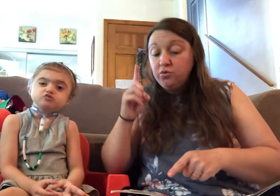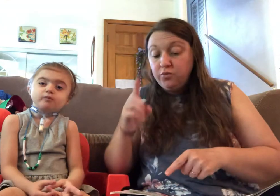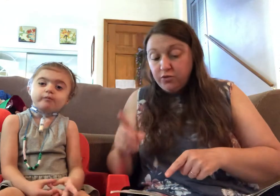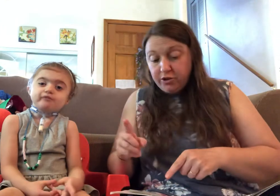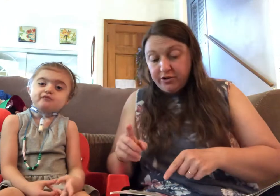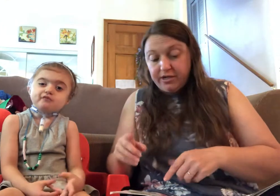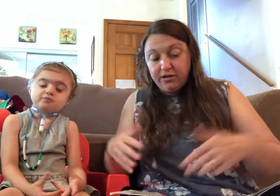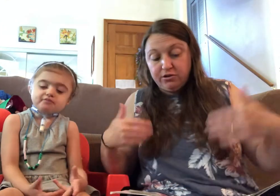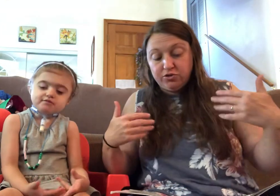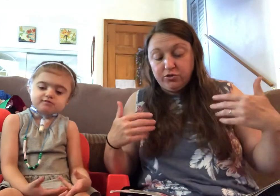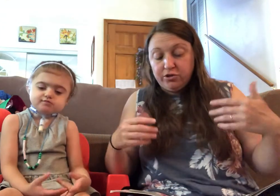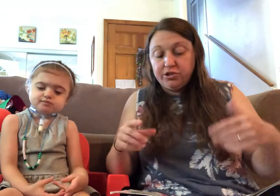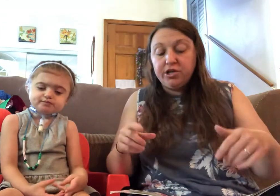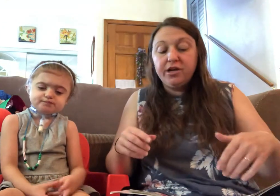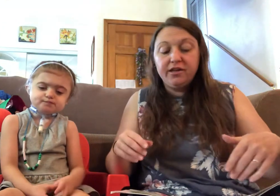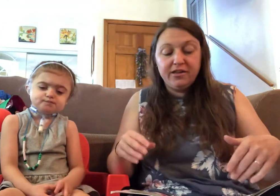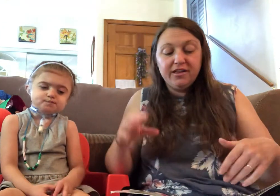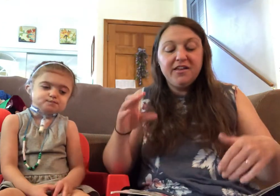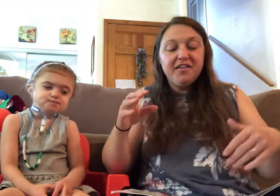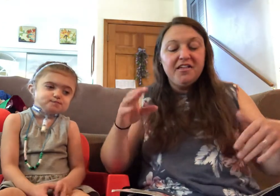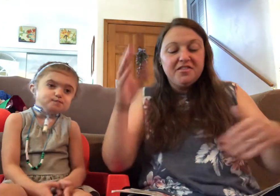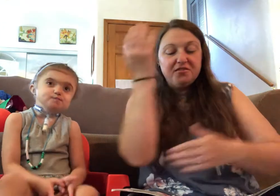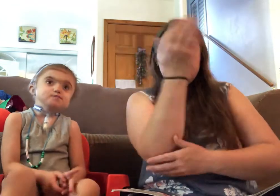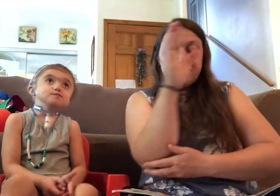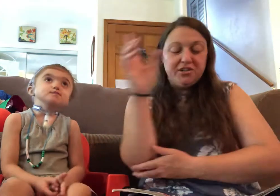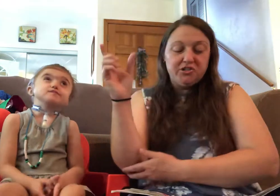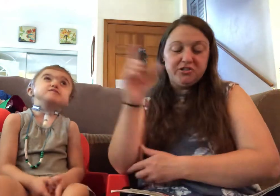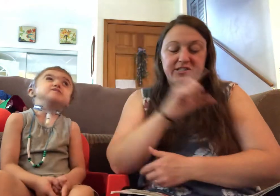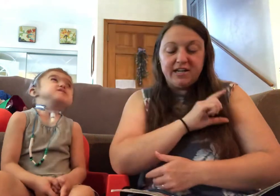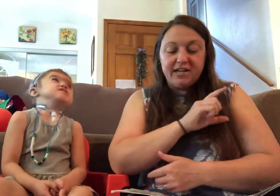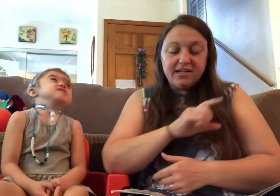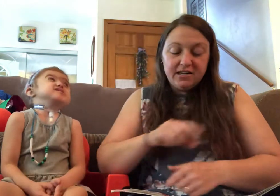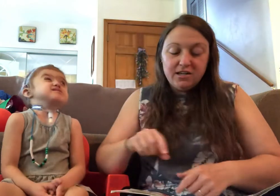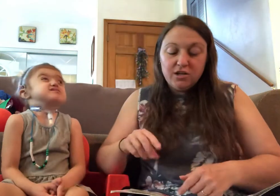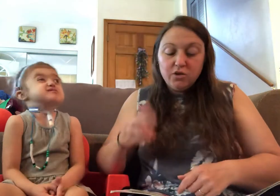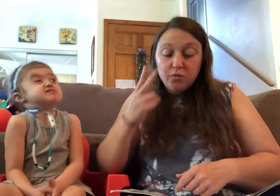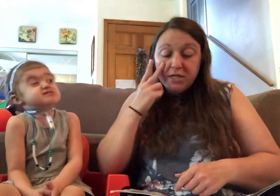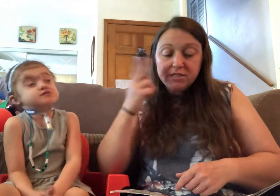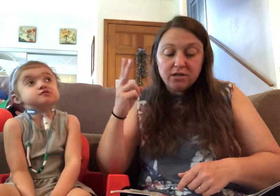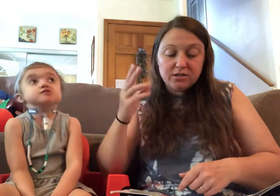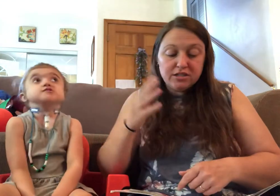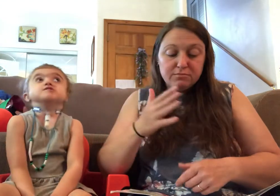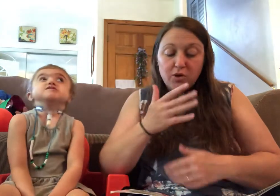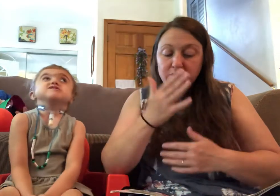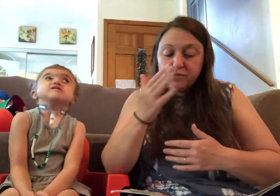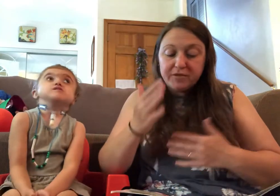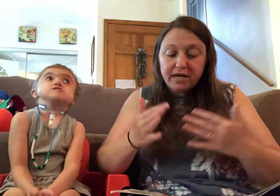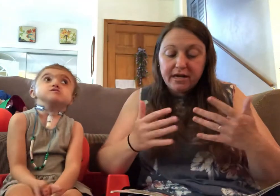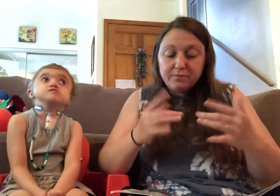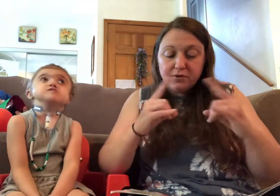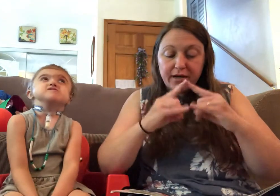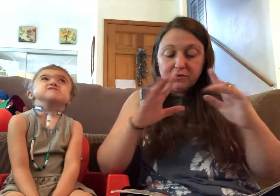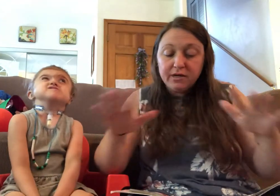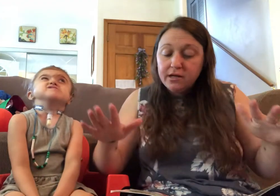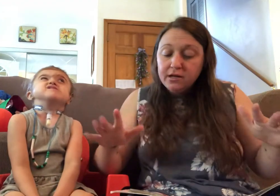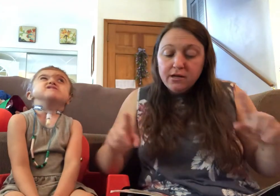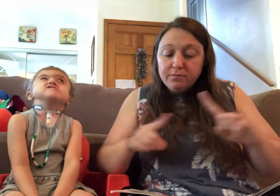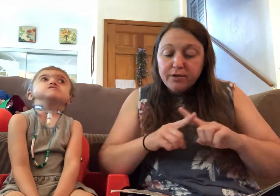were here, George. The ranger said, we saw smoke from the campground, but